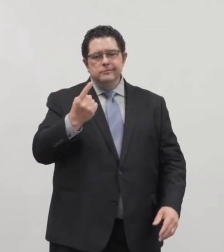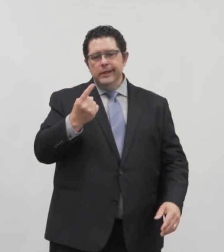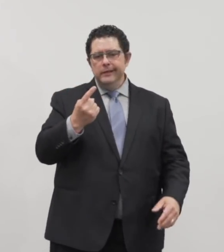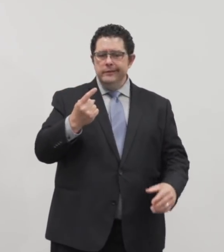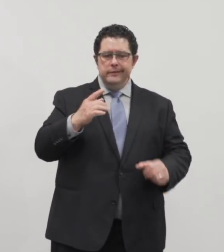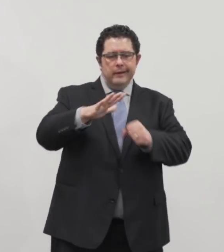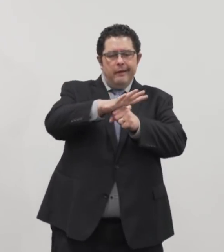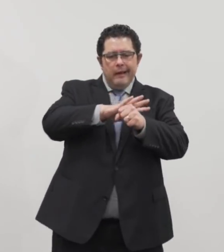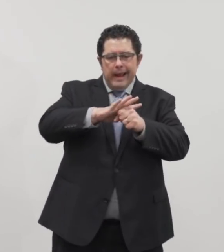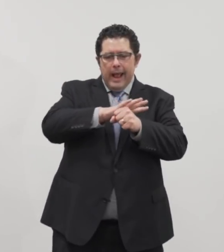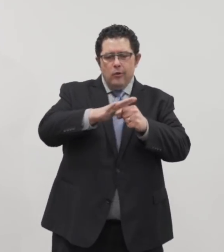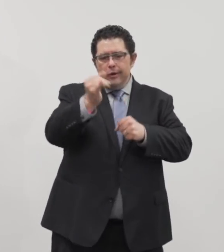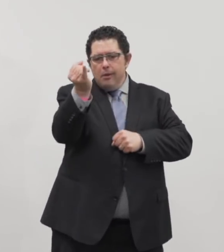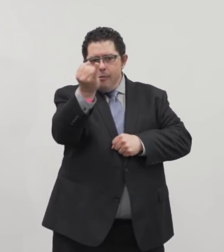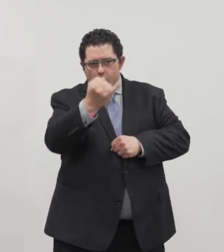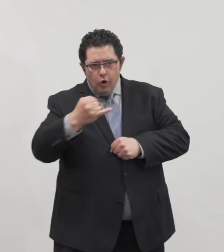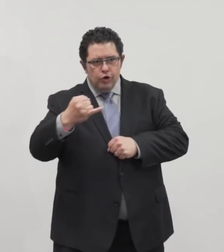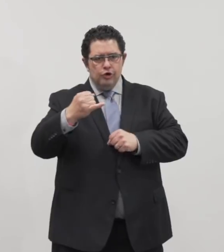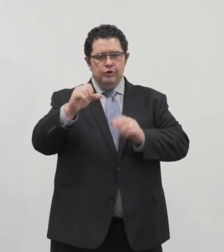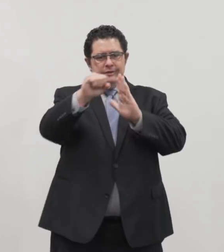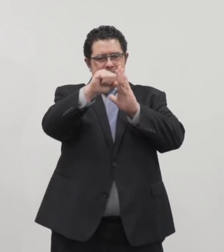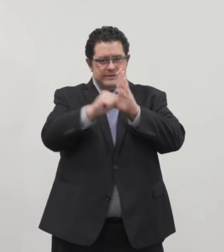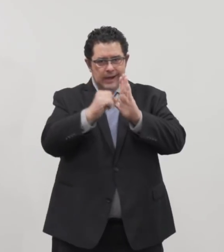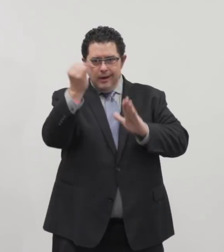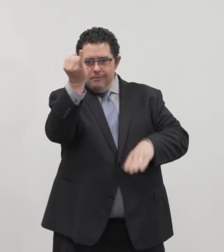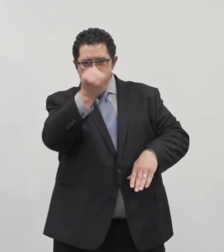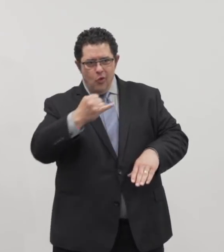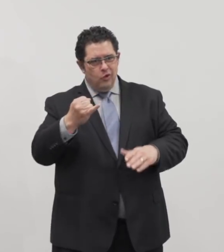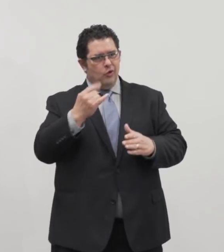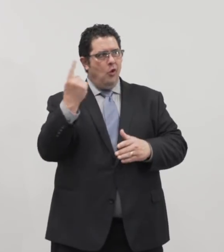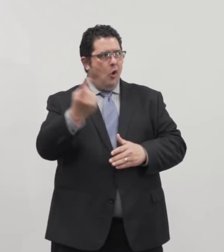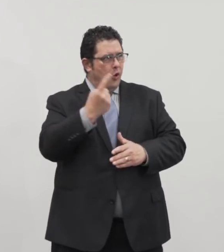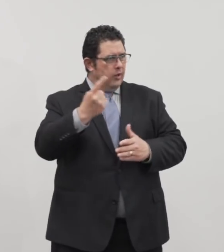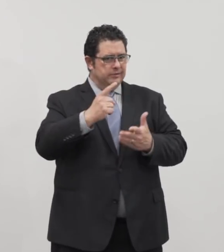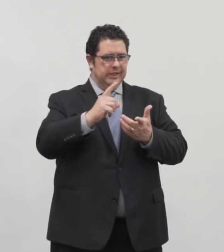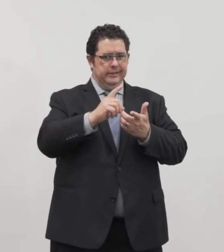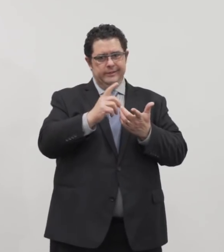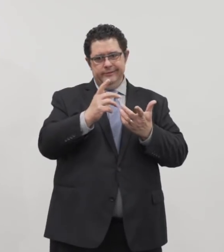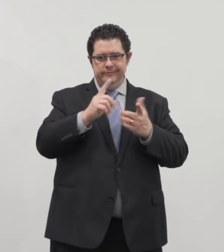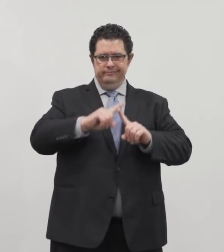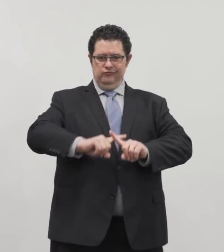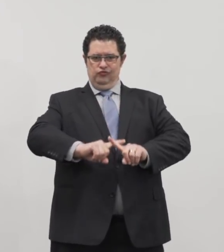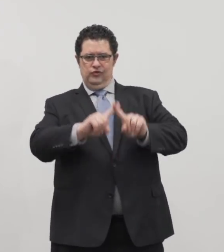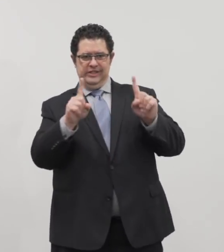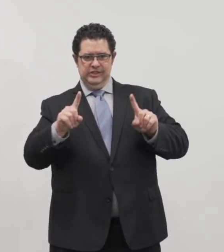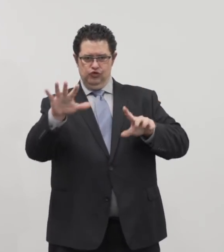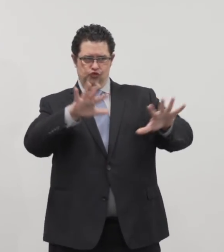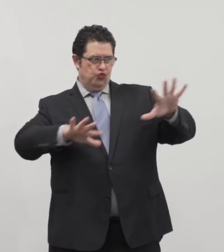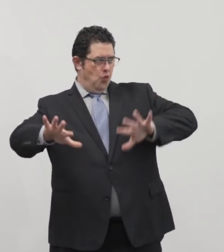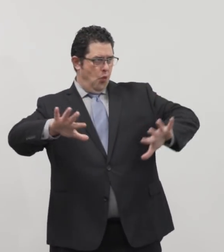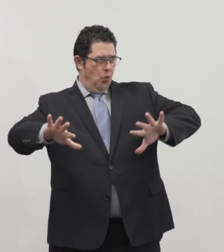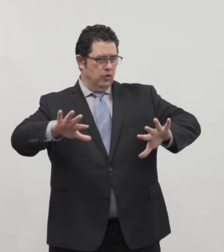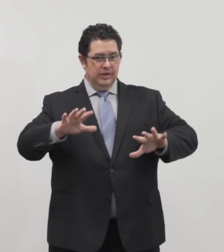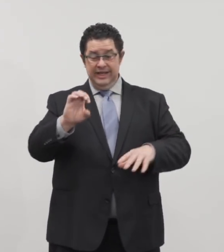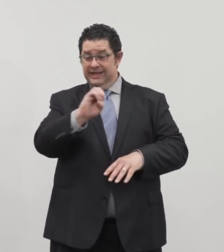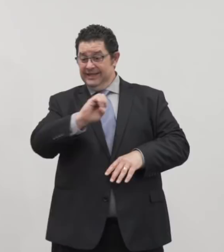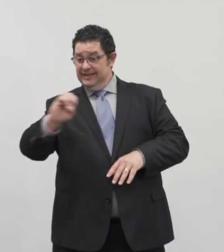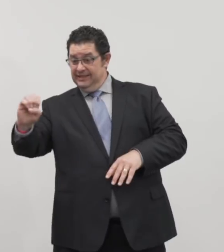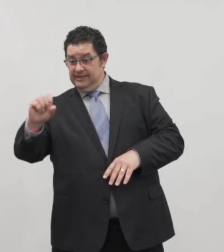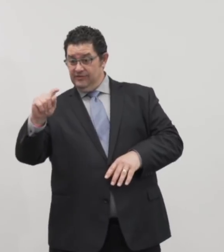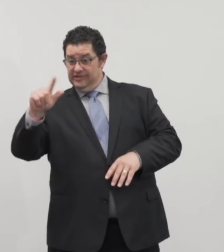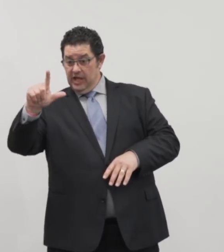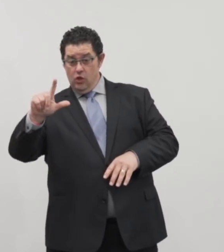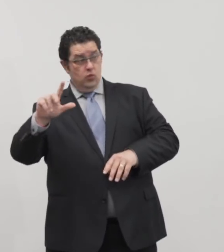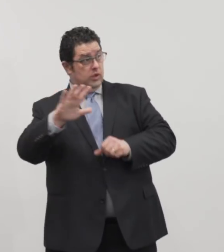border or a state border. There's always going to be a transition zone. The east side of St. Louis County looks more like the